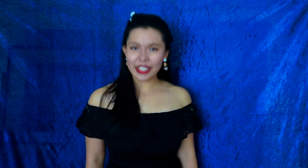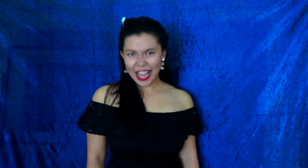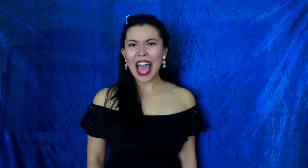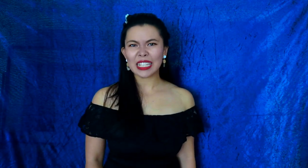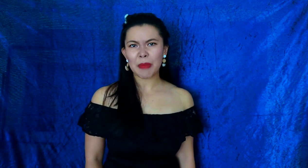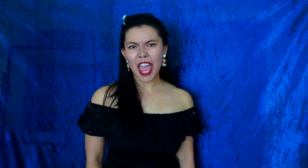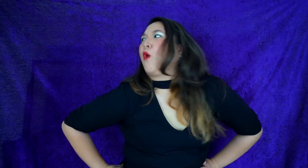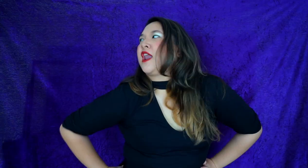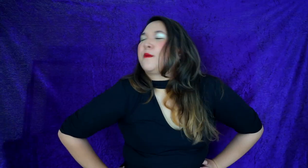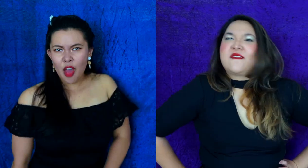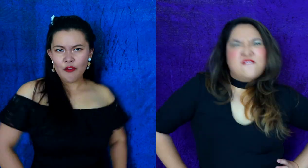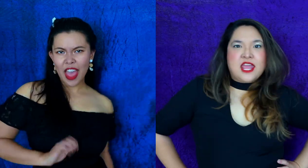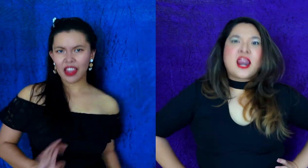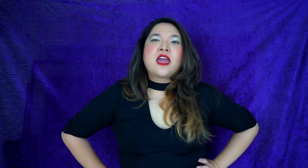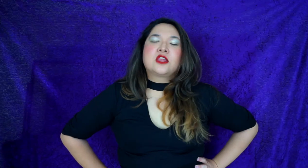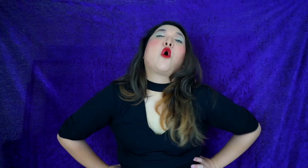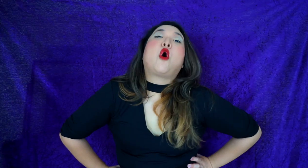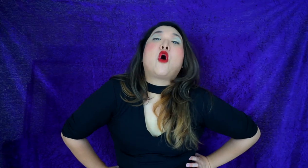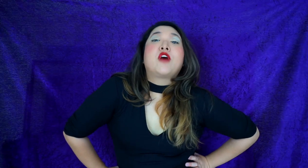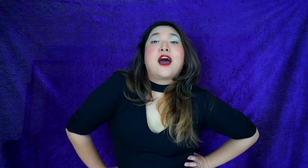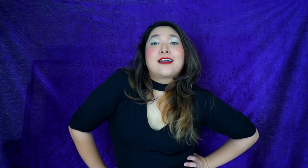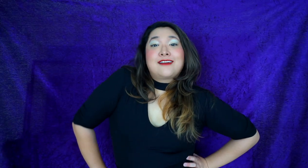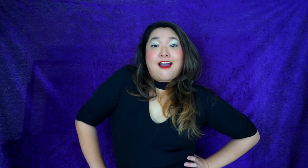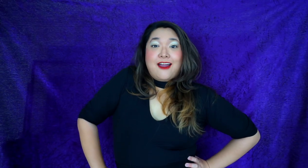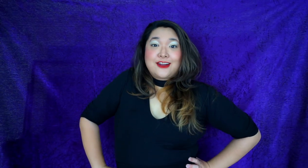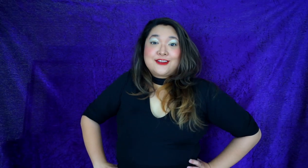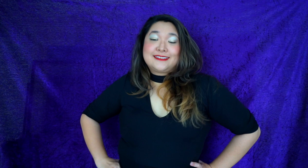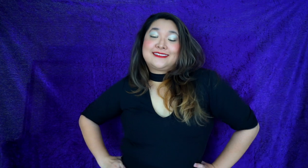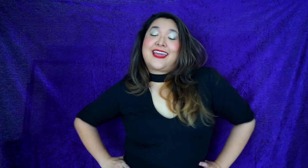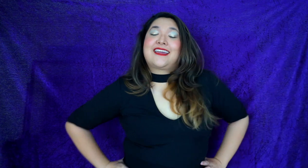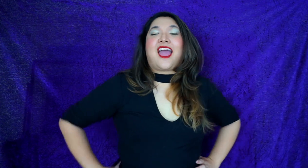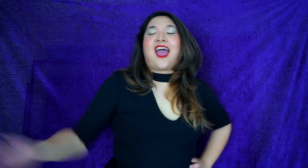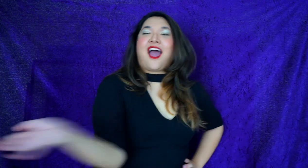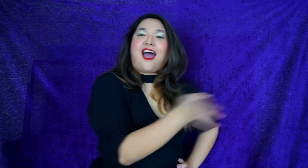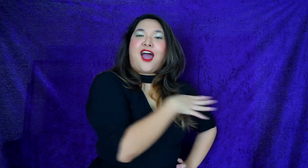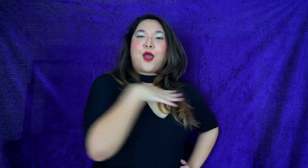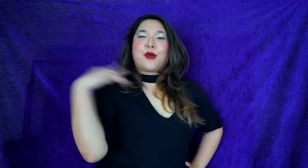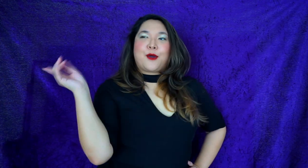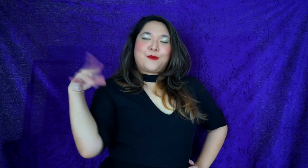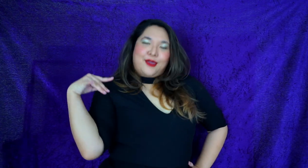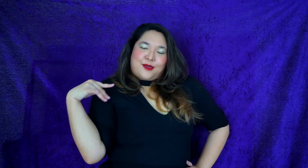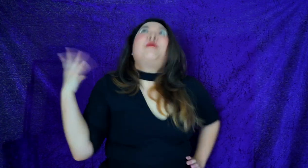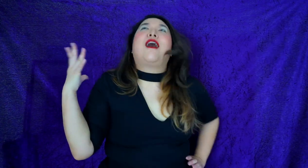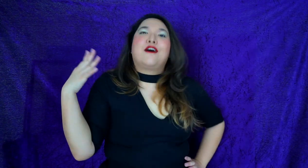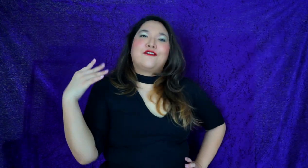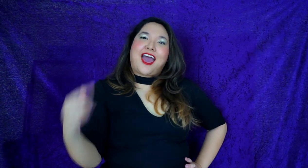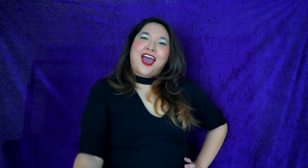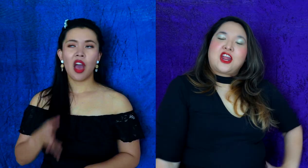just a half-spin, a wannabe villain You're a garter snake and I'm a big love matter